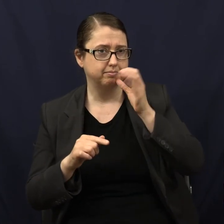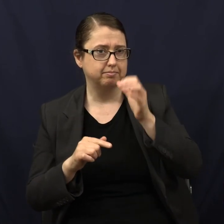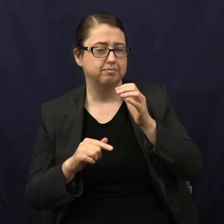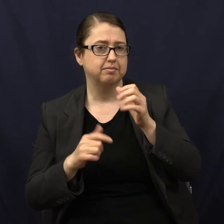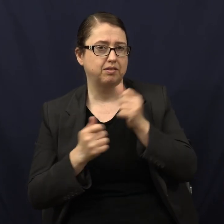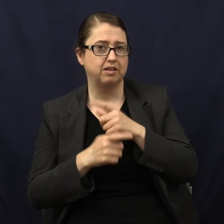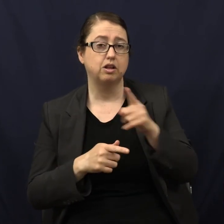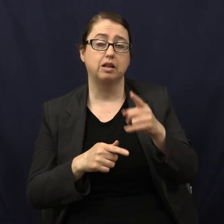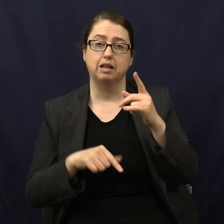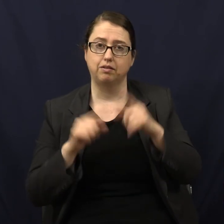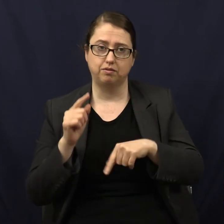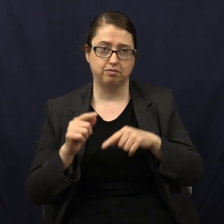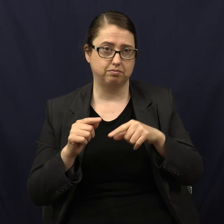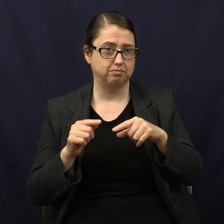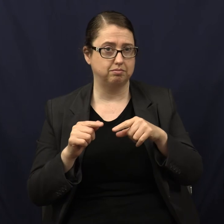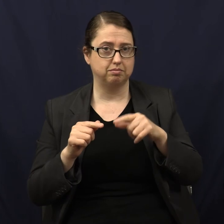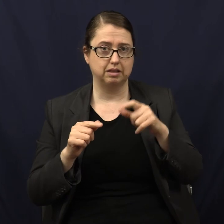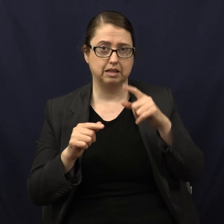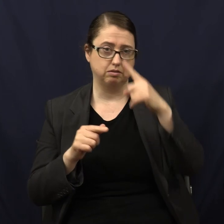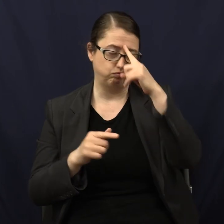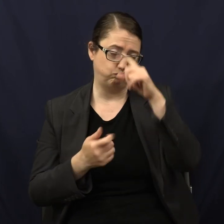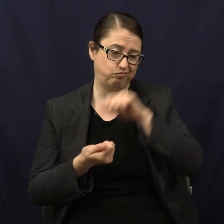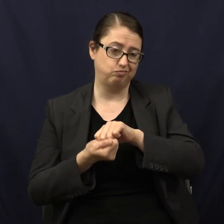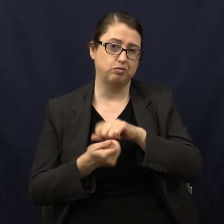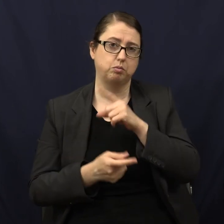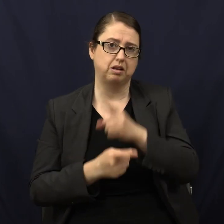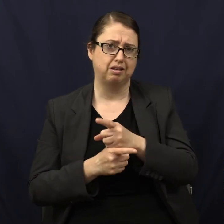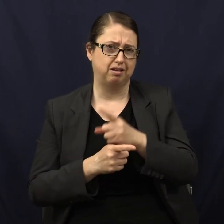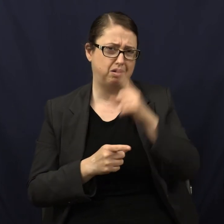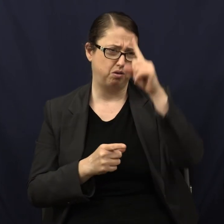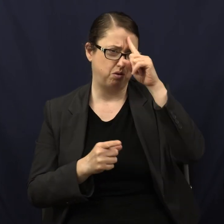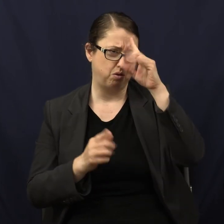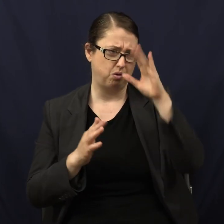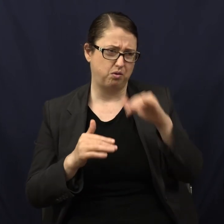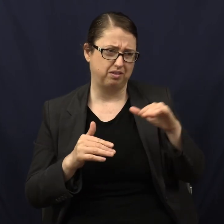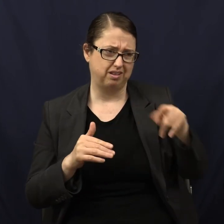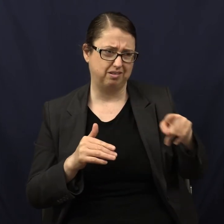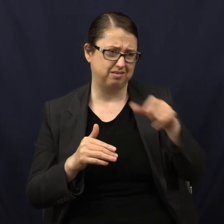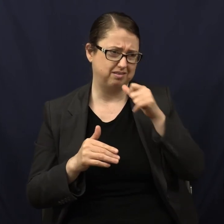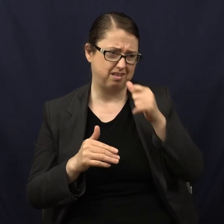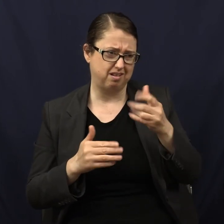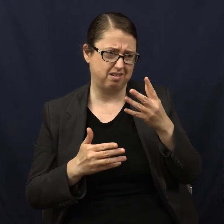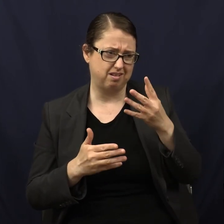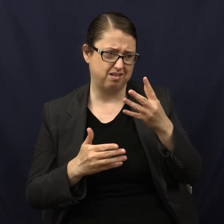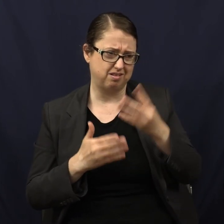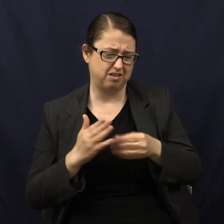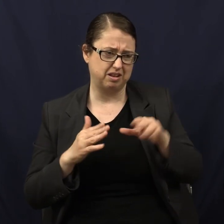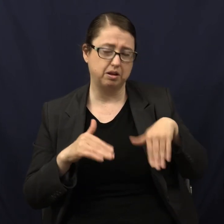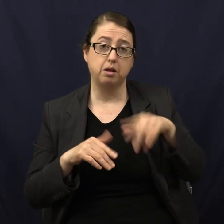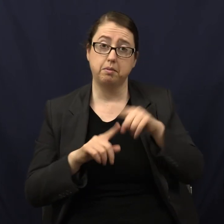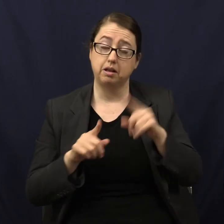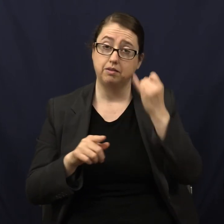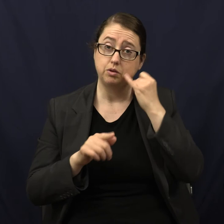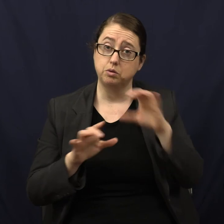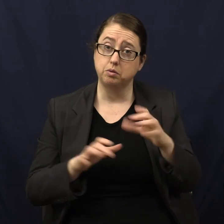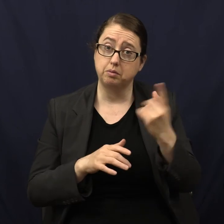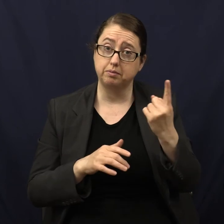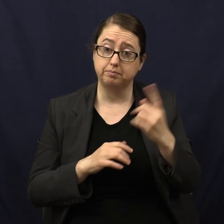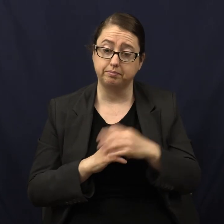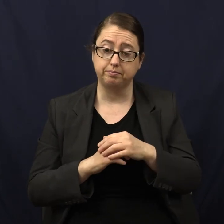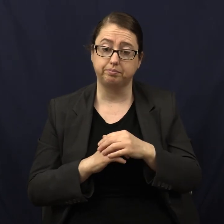If you're unconscious, yes. What else? Hopefully you're not that far gone yet. But if you were doing what?